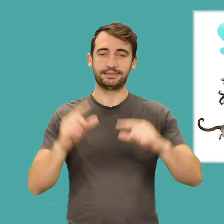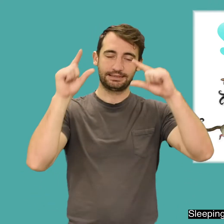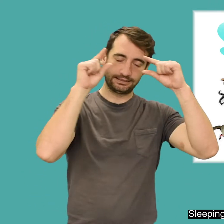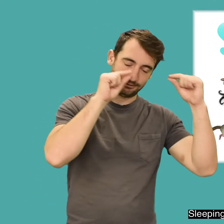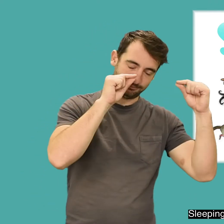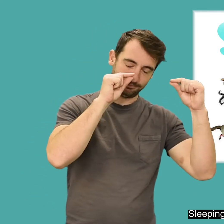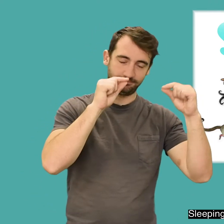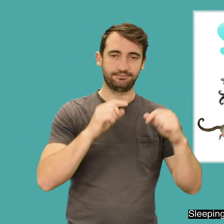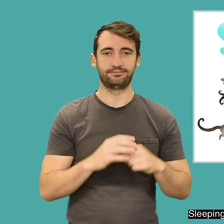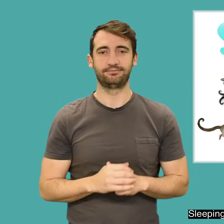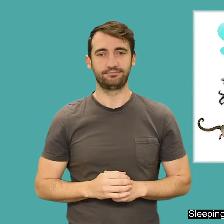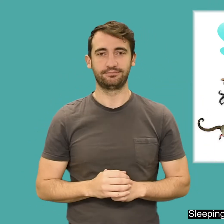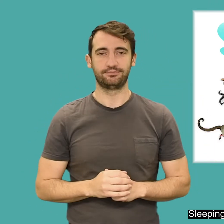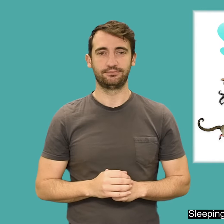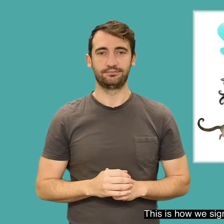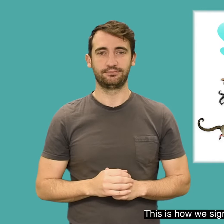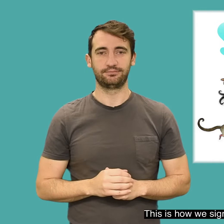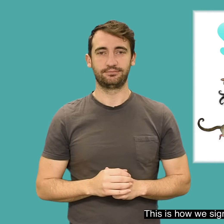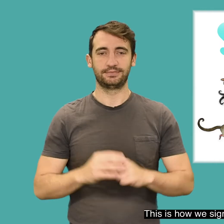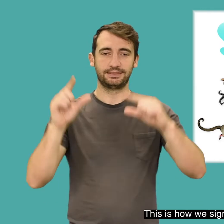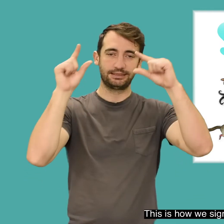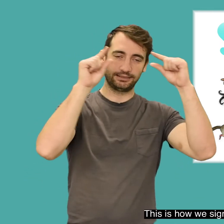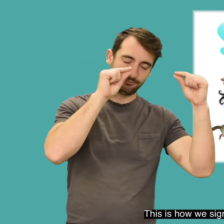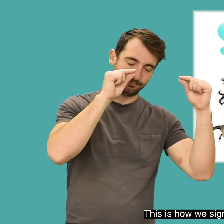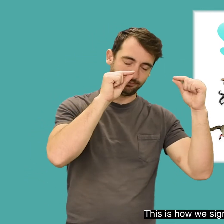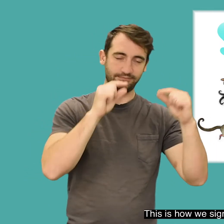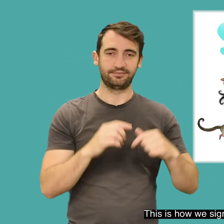Sleeping. This is how we sign sleeping.